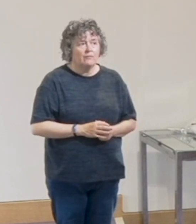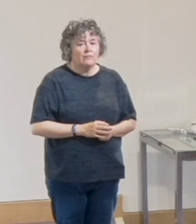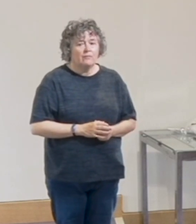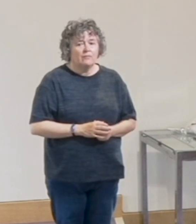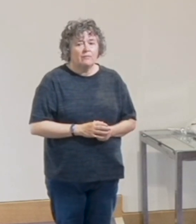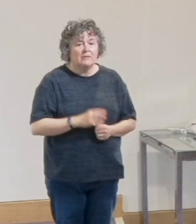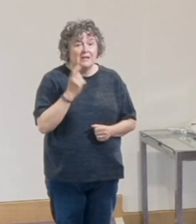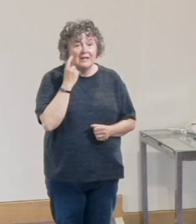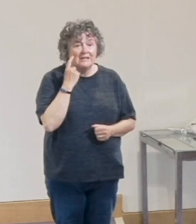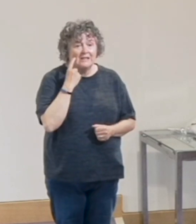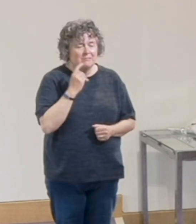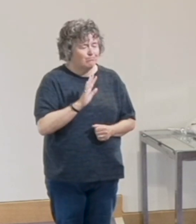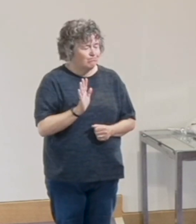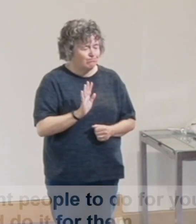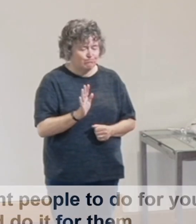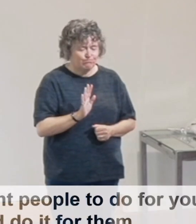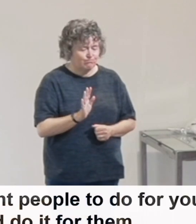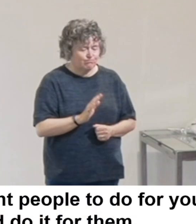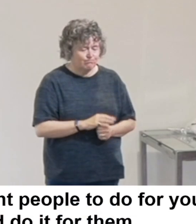it ain't easy.